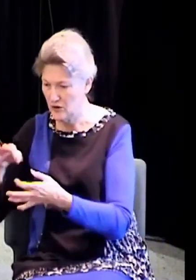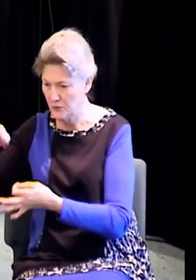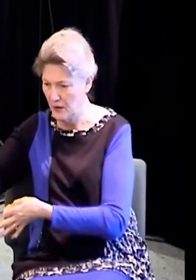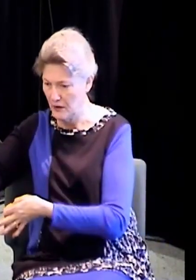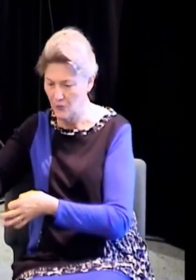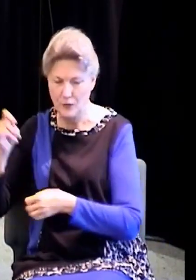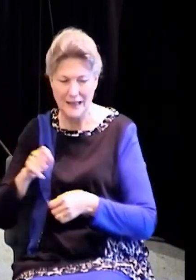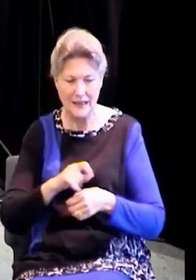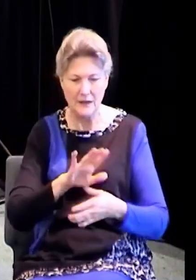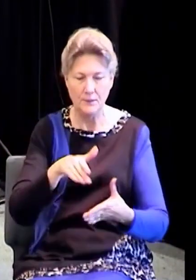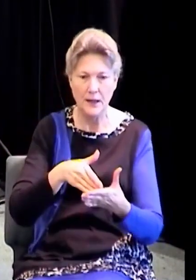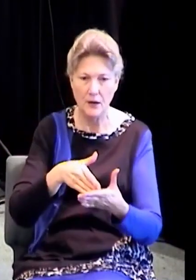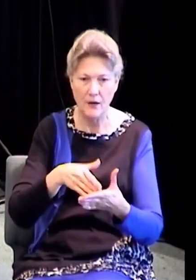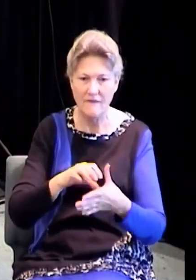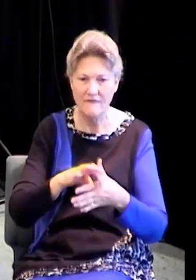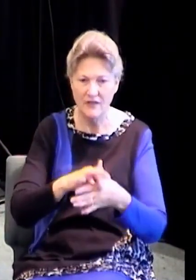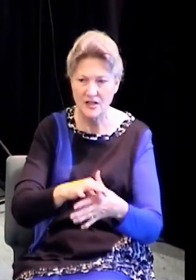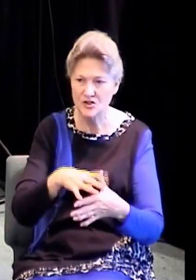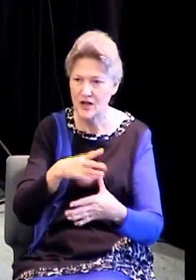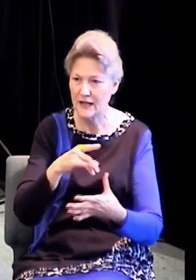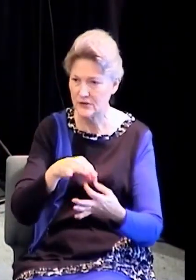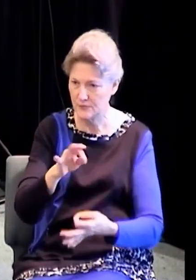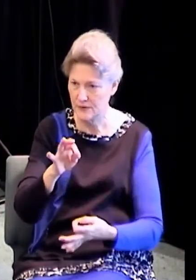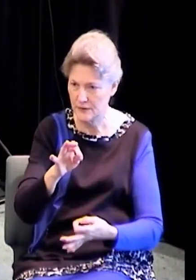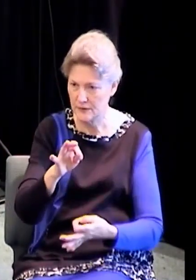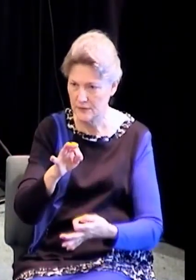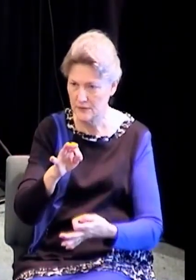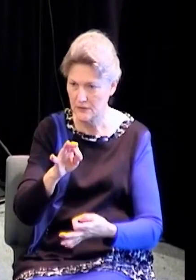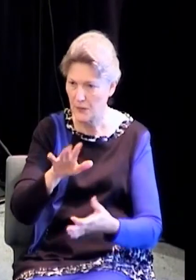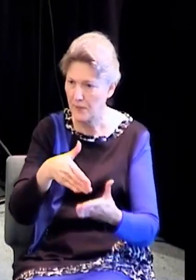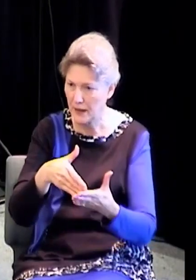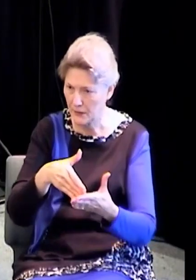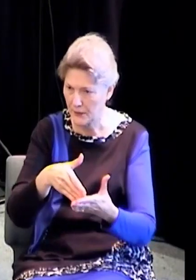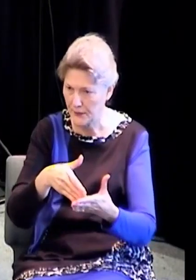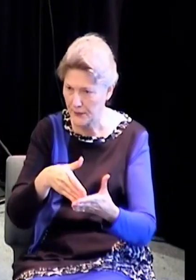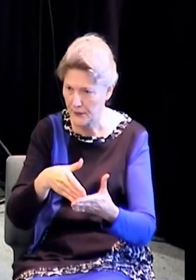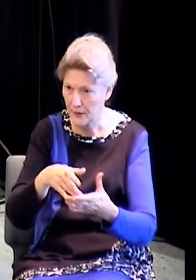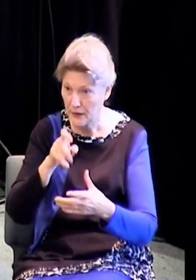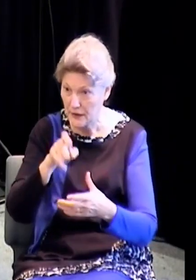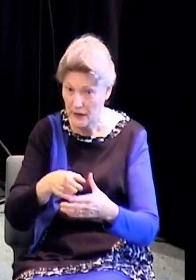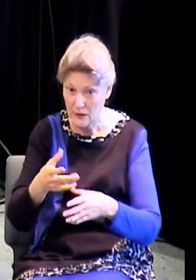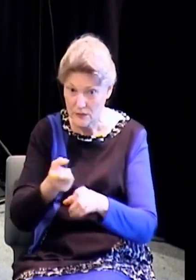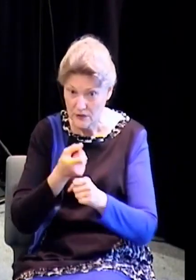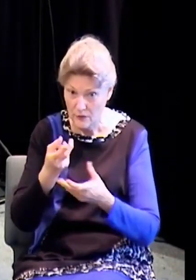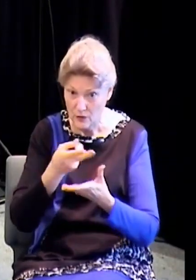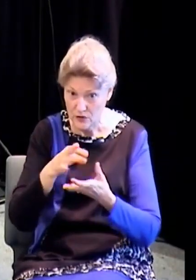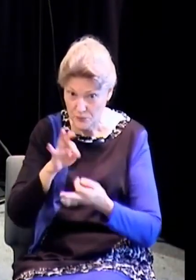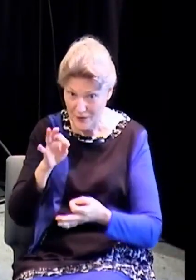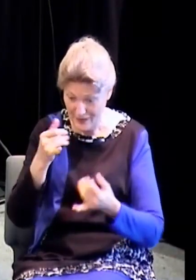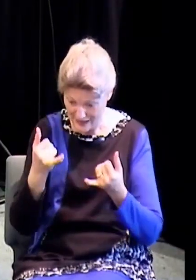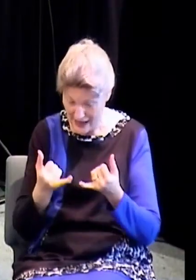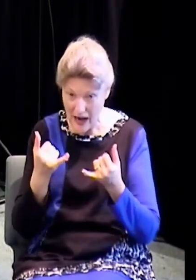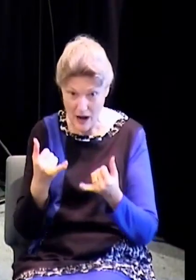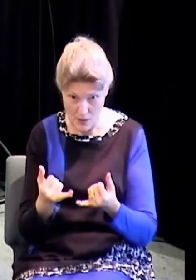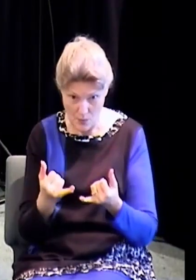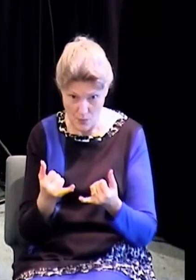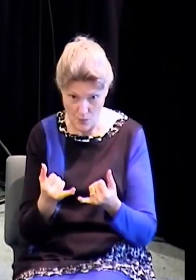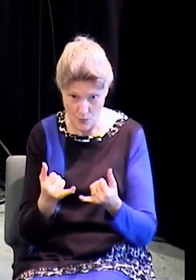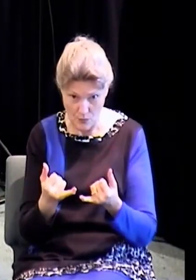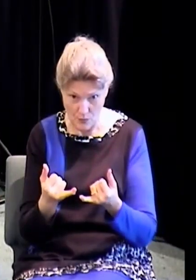have to have the learning ground that we're on right now. He's saying, you need to receive the Holy Ghost now so that you can learn how to use it. And then